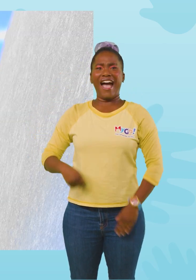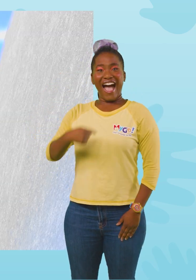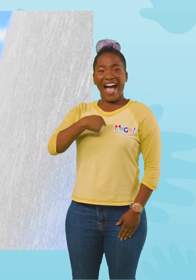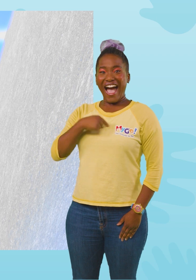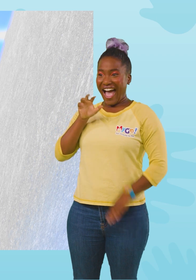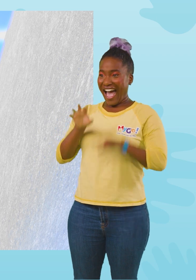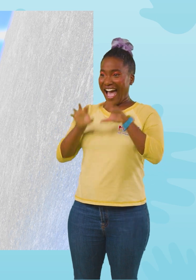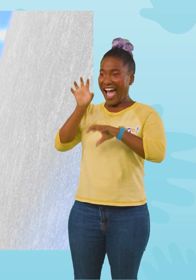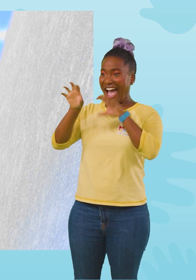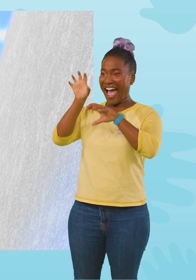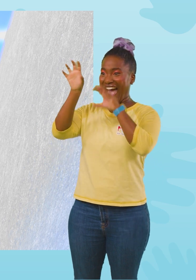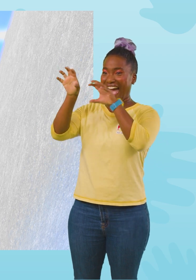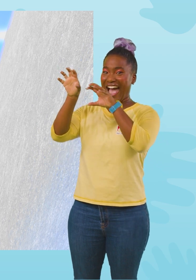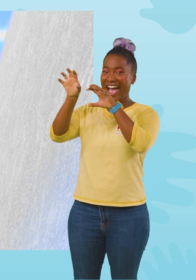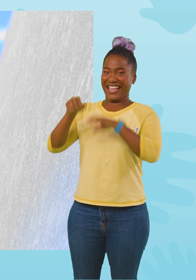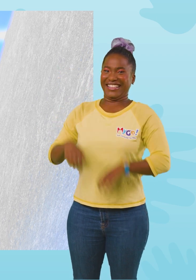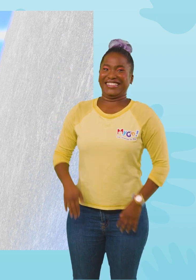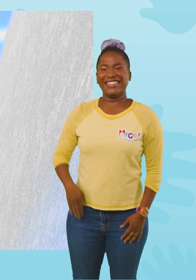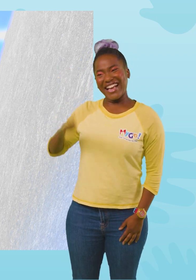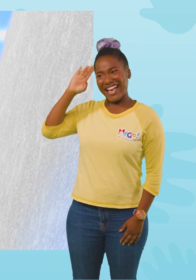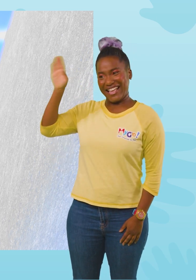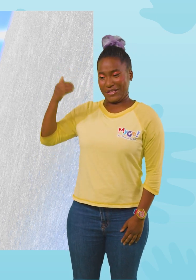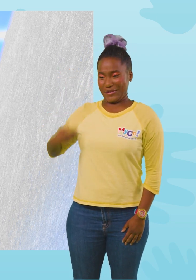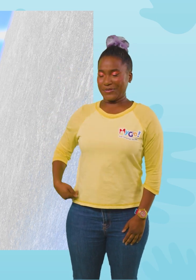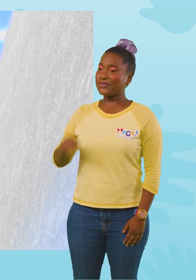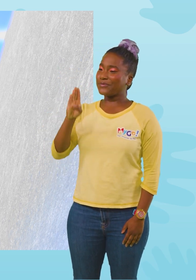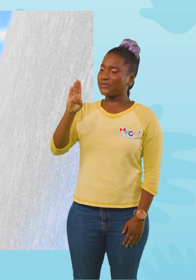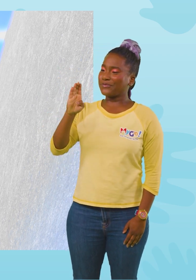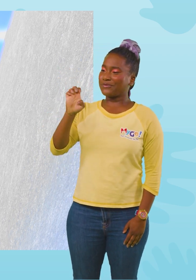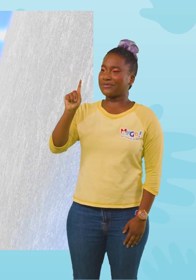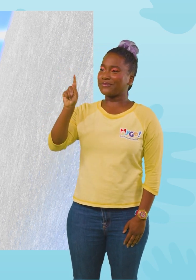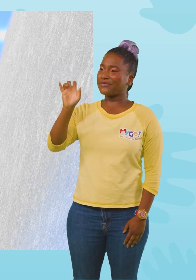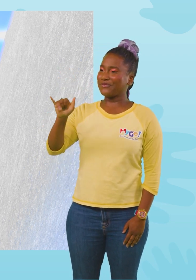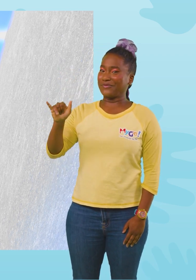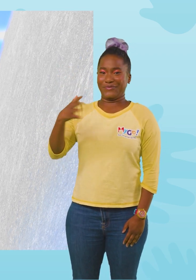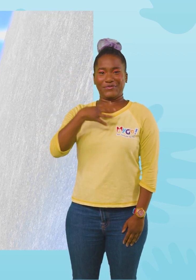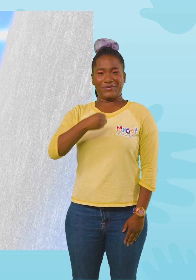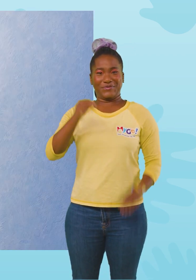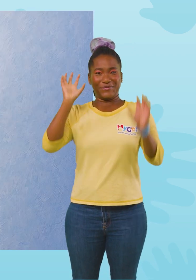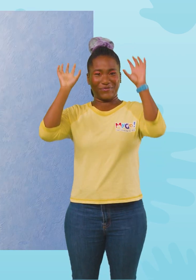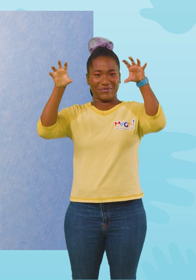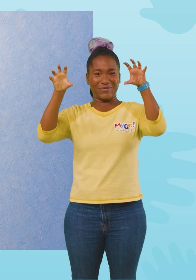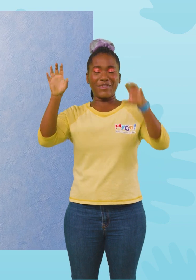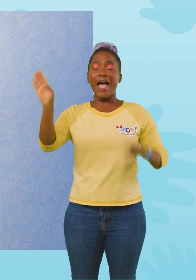it right now! Hi! I'm Betty the Yeti! Yeti!